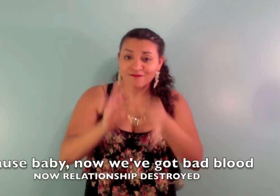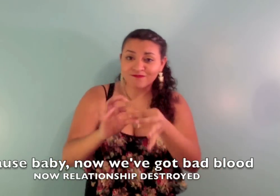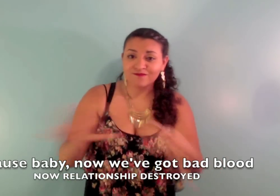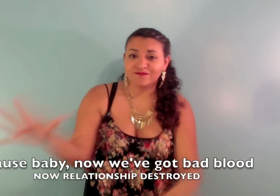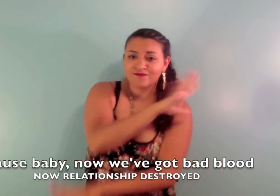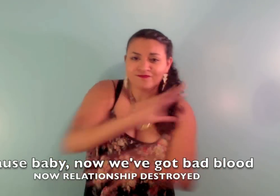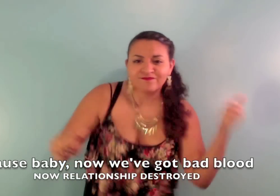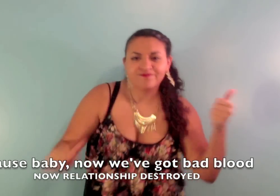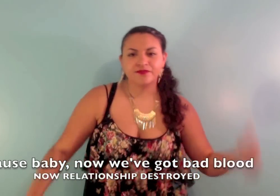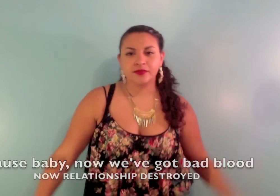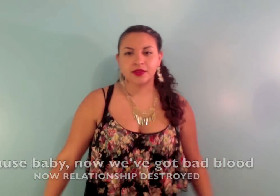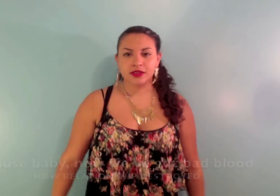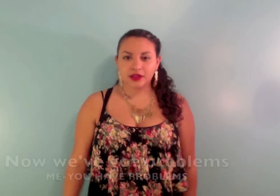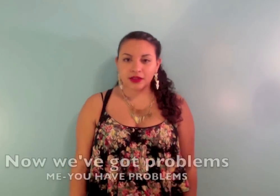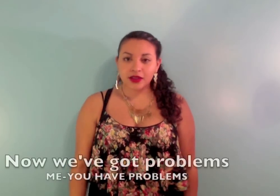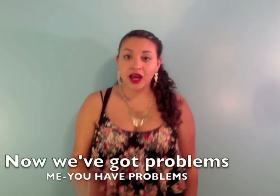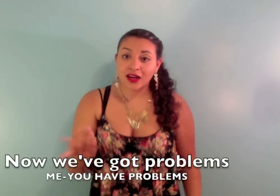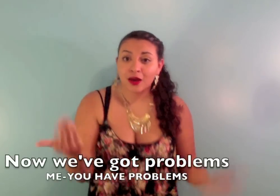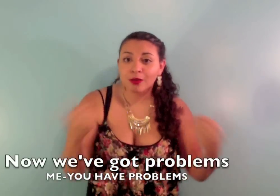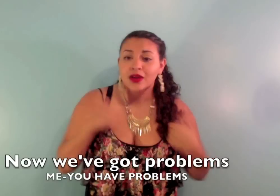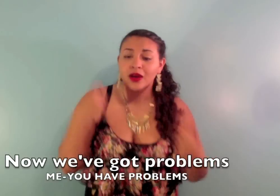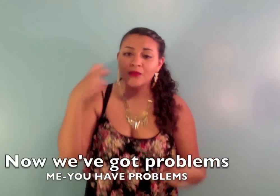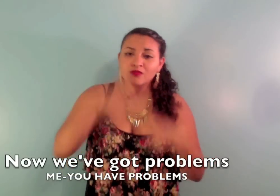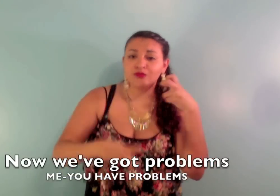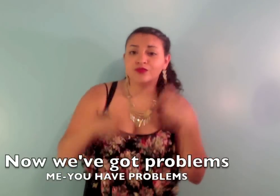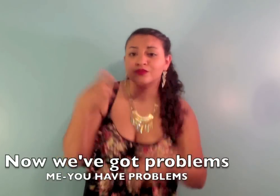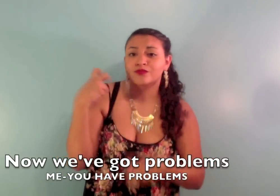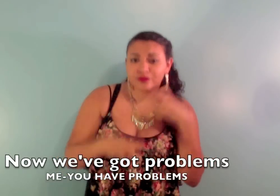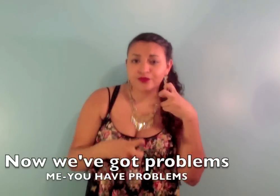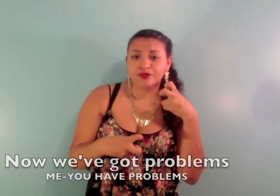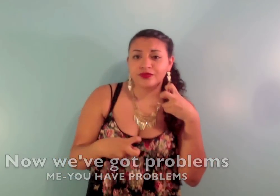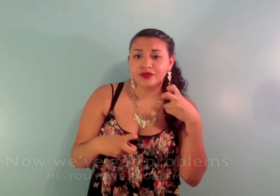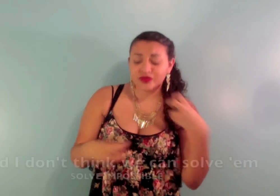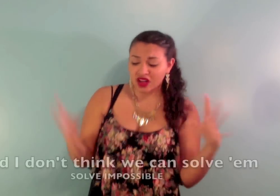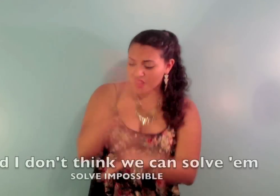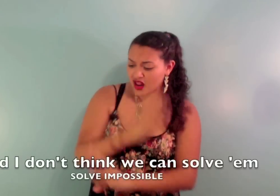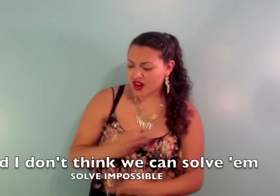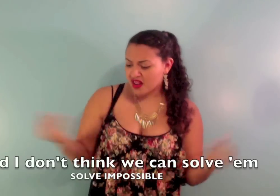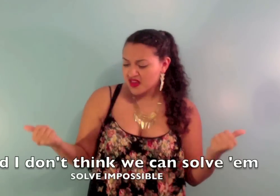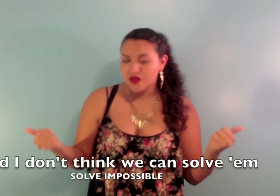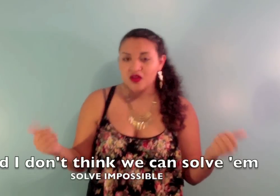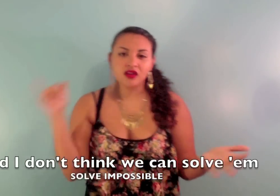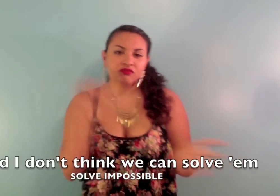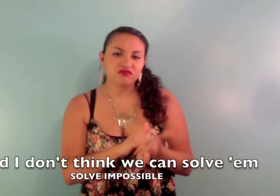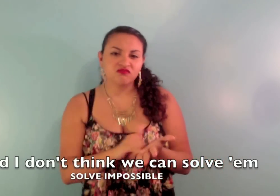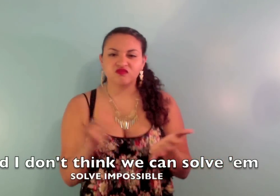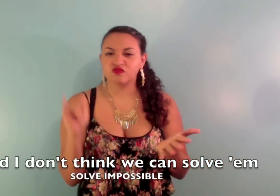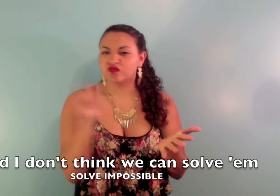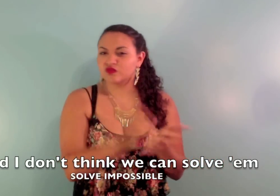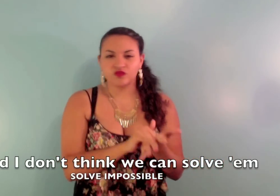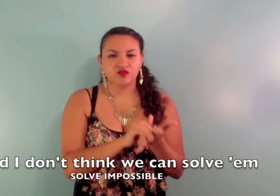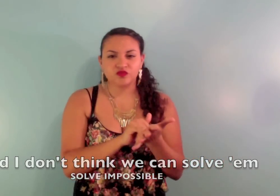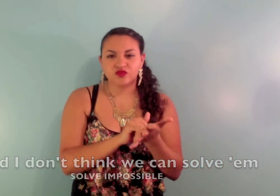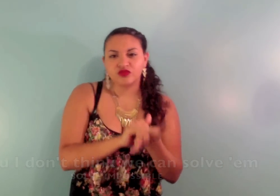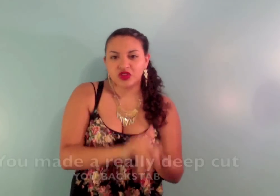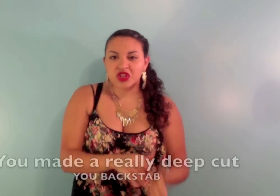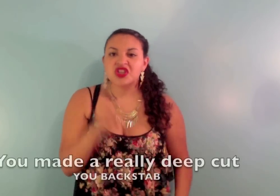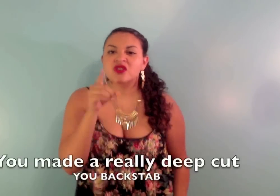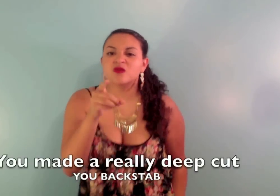bad blood Now we got problems, and I don't think we can solve them You made a